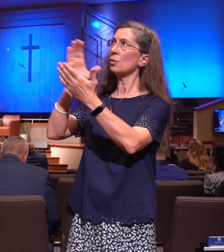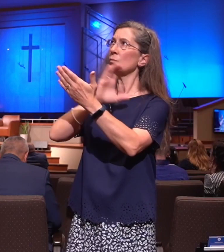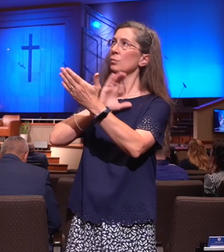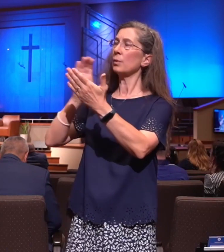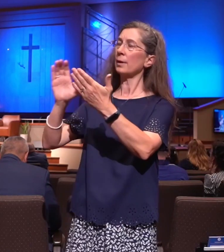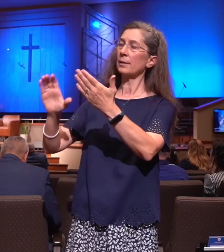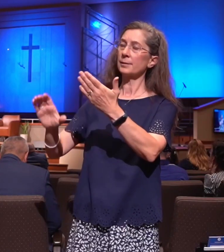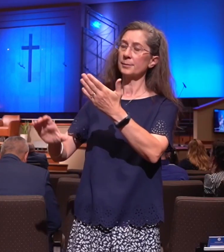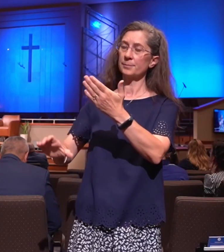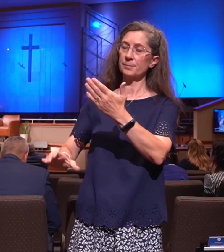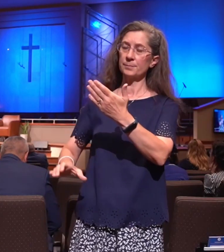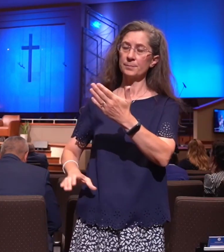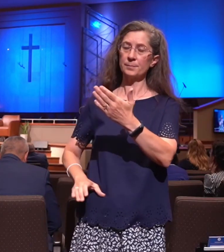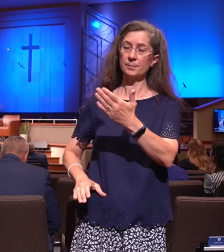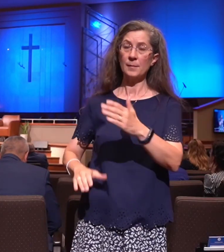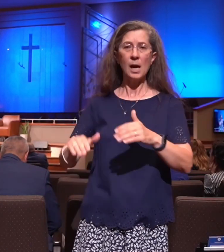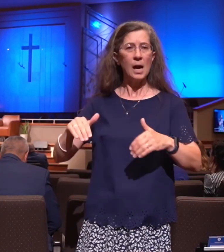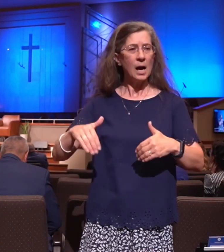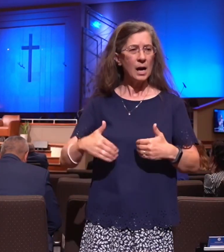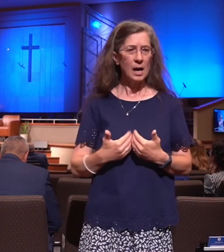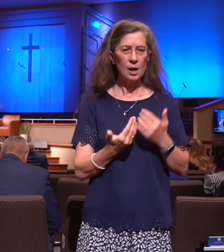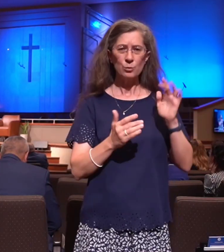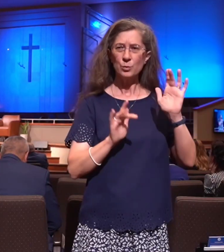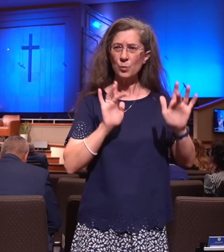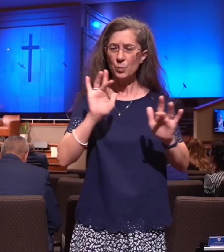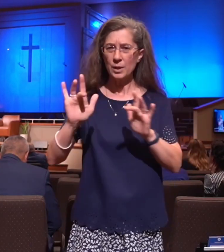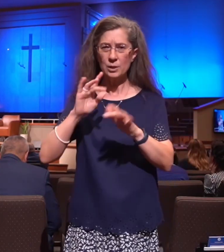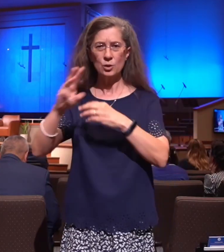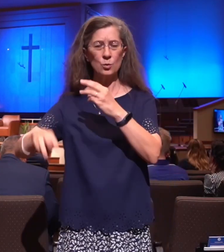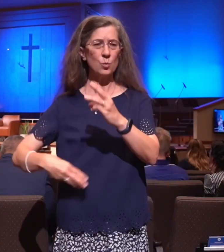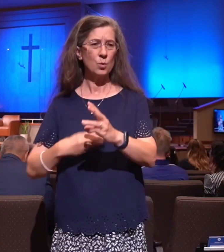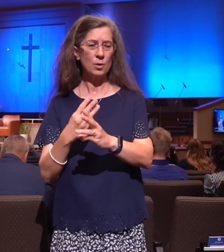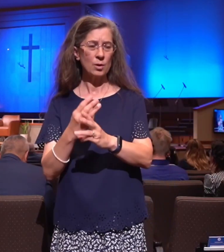How can we reach a world we never touch?